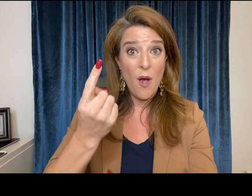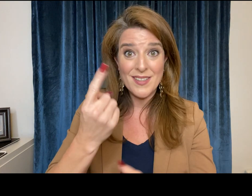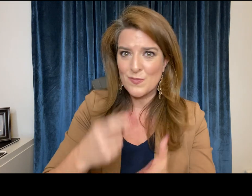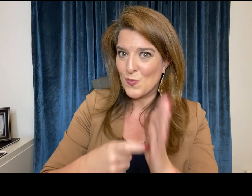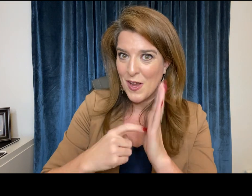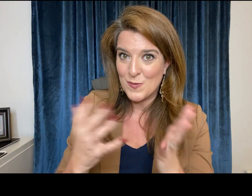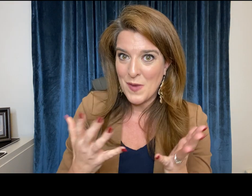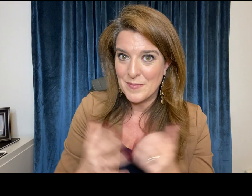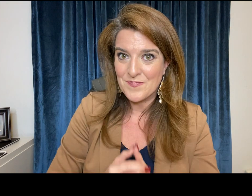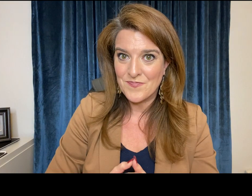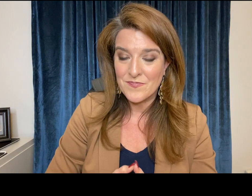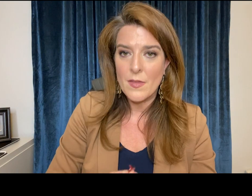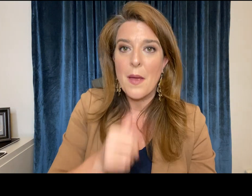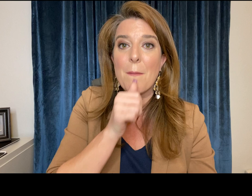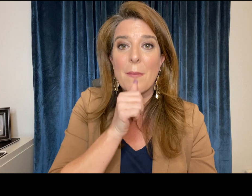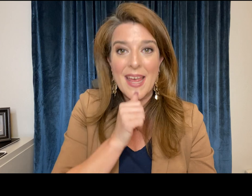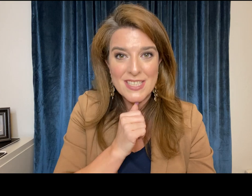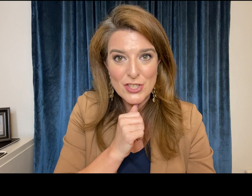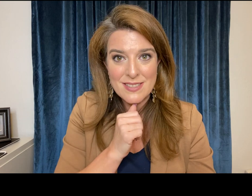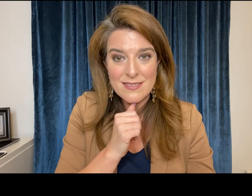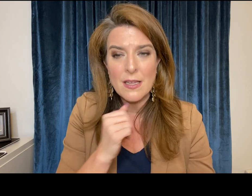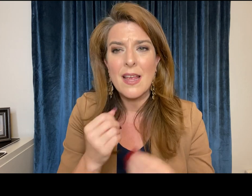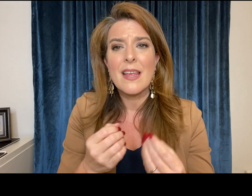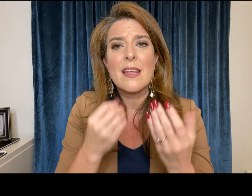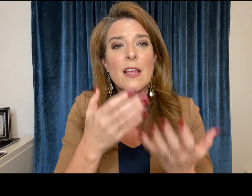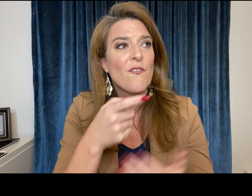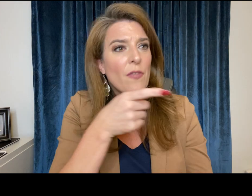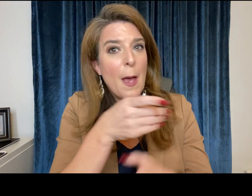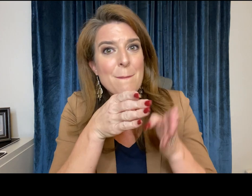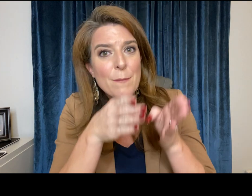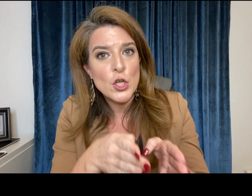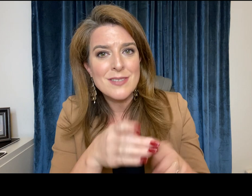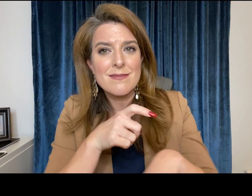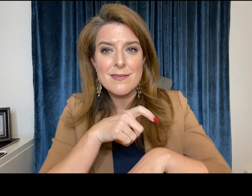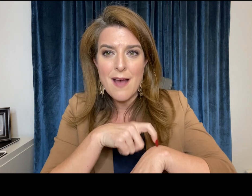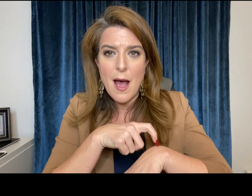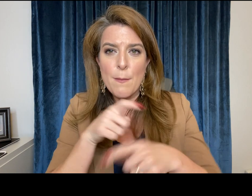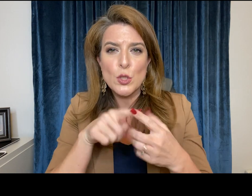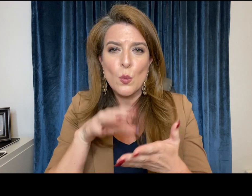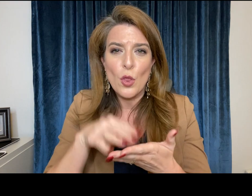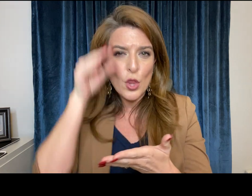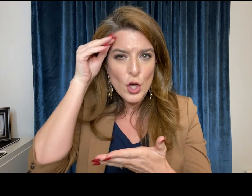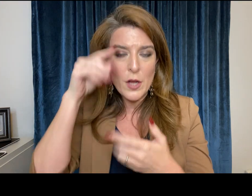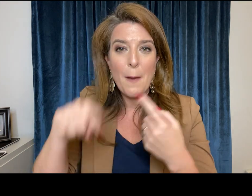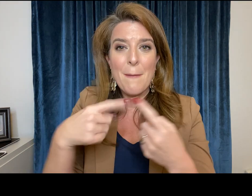number one it requires patience you have to give that person time